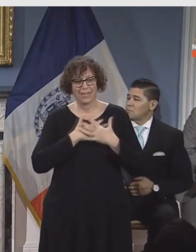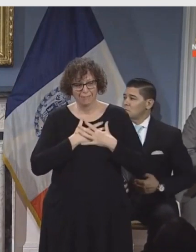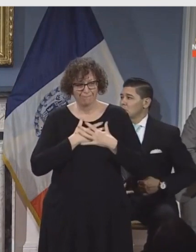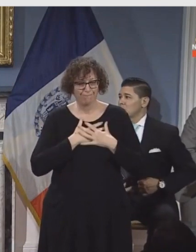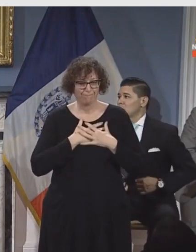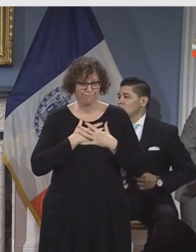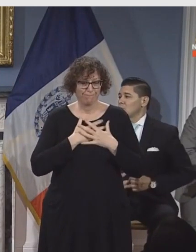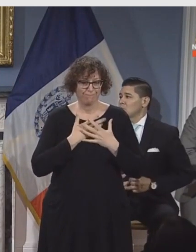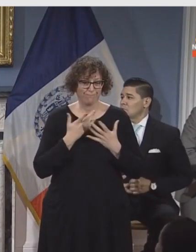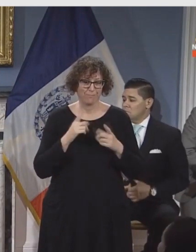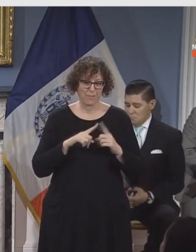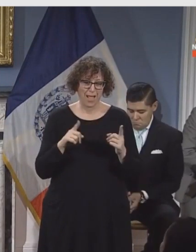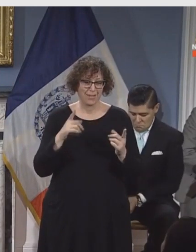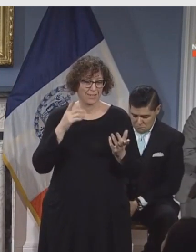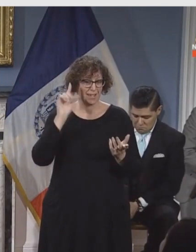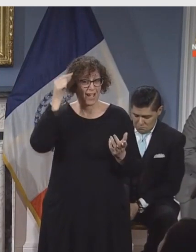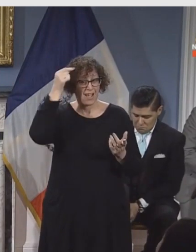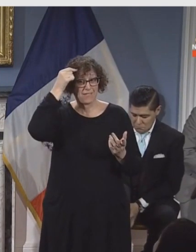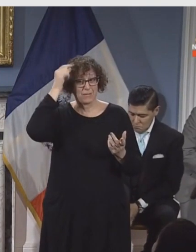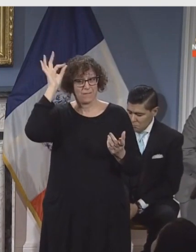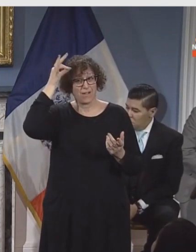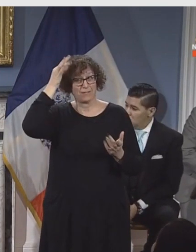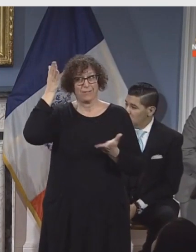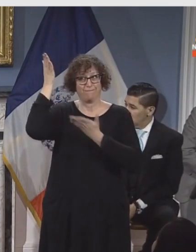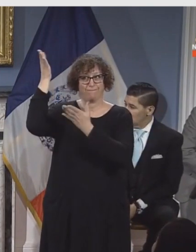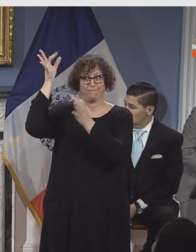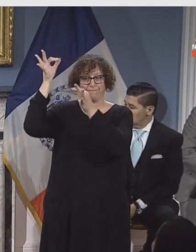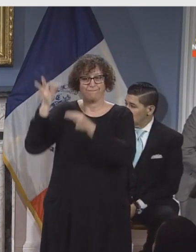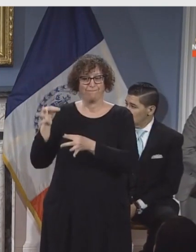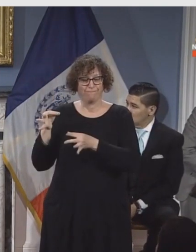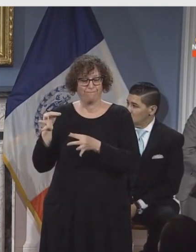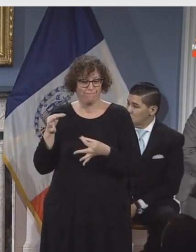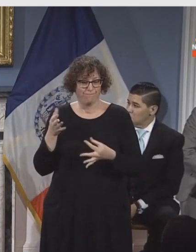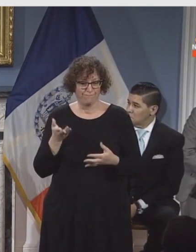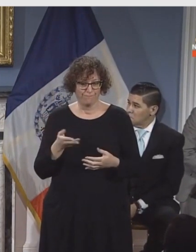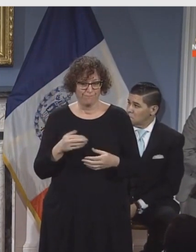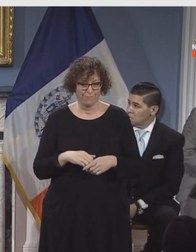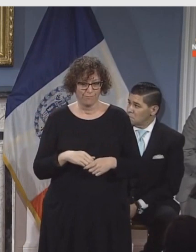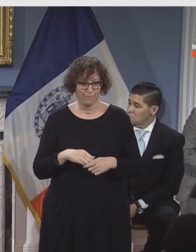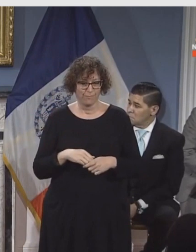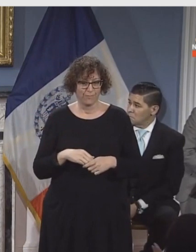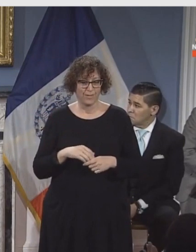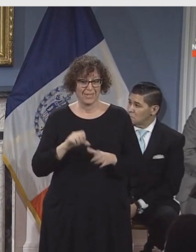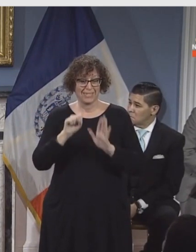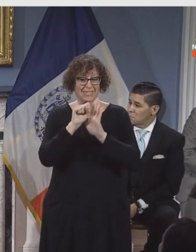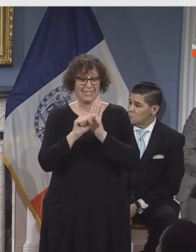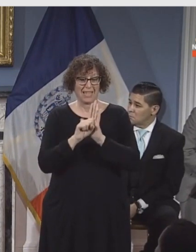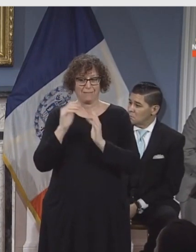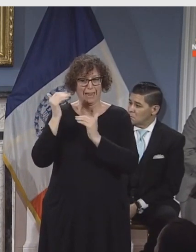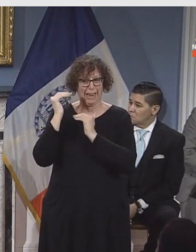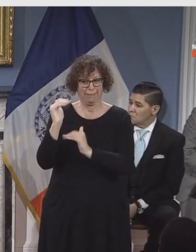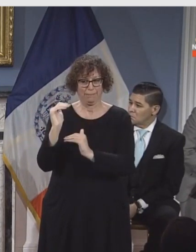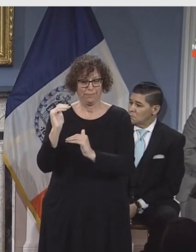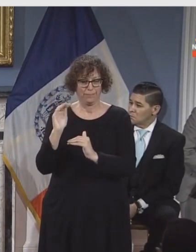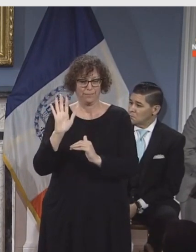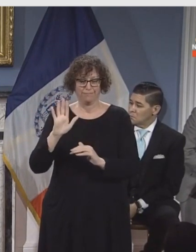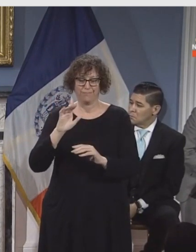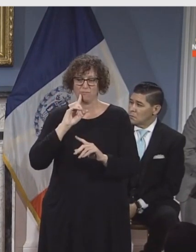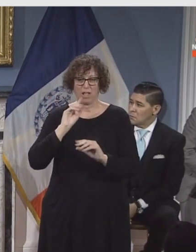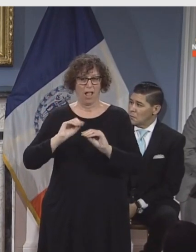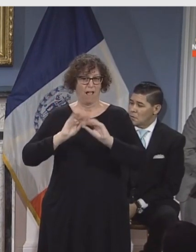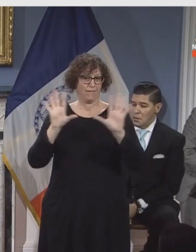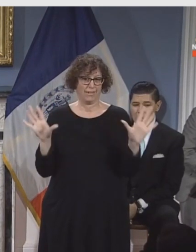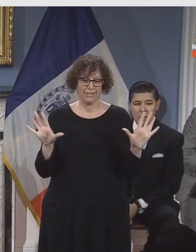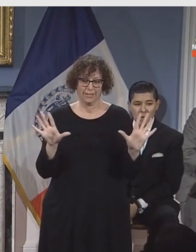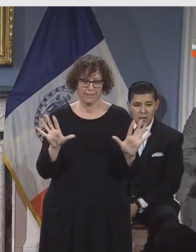this is what the federal government is for. And to some extent, the state government, the state has limitations too, obviously. This is just the